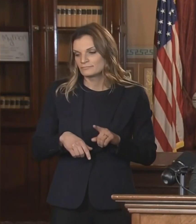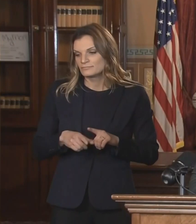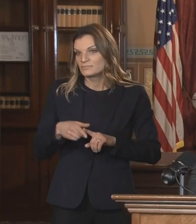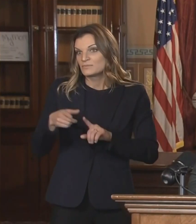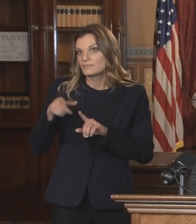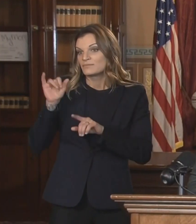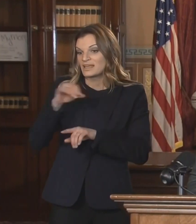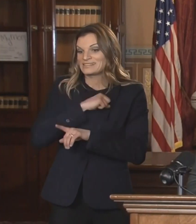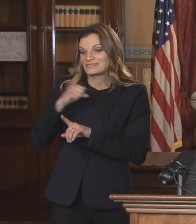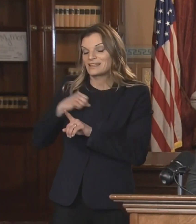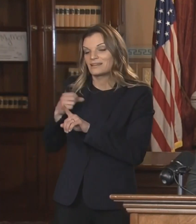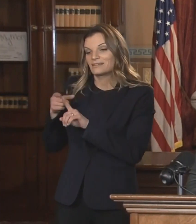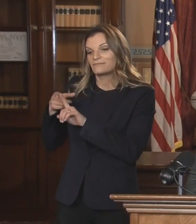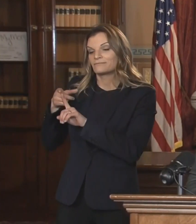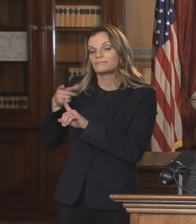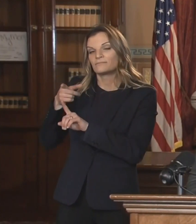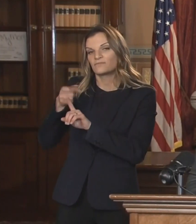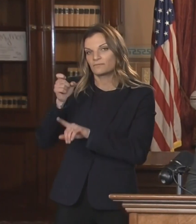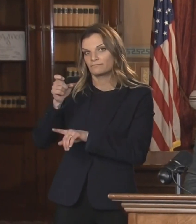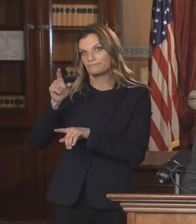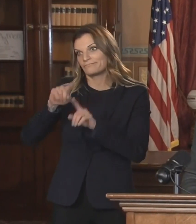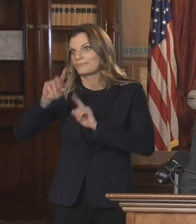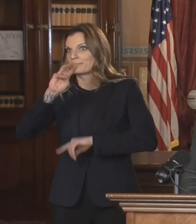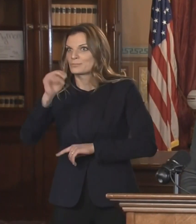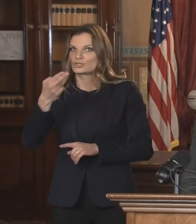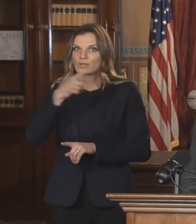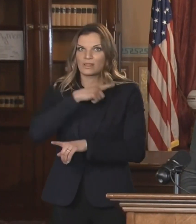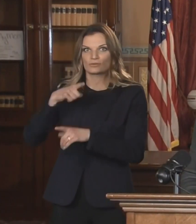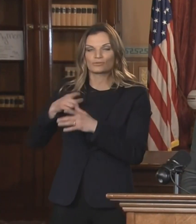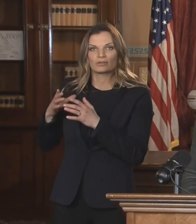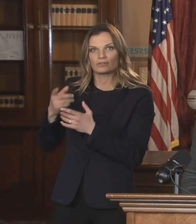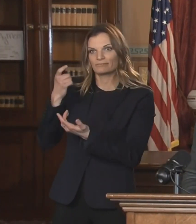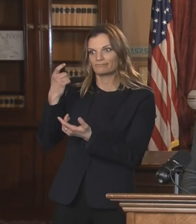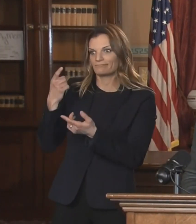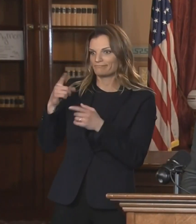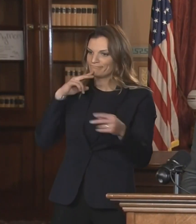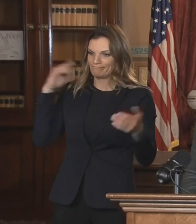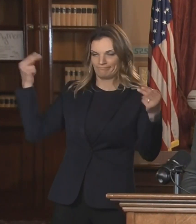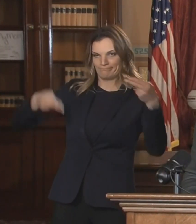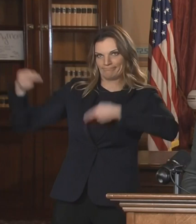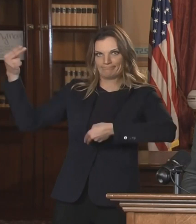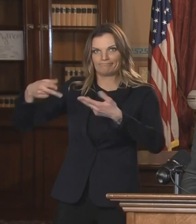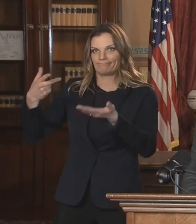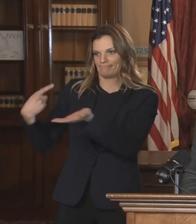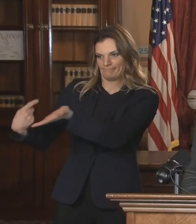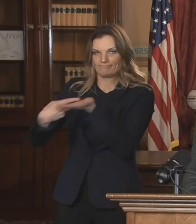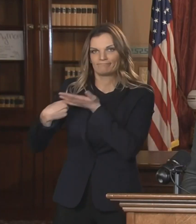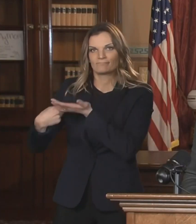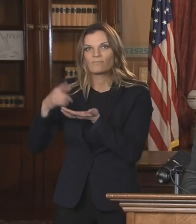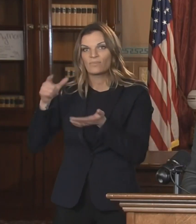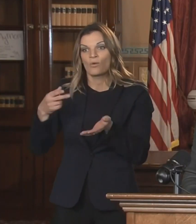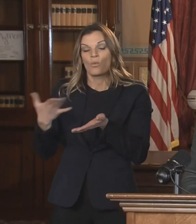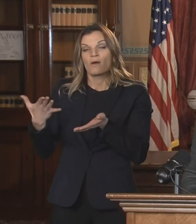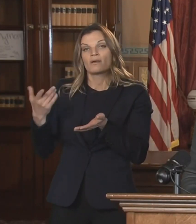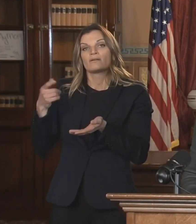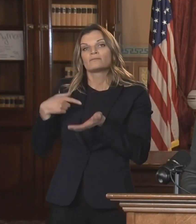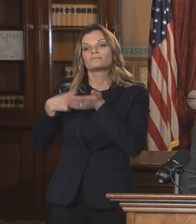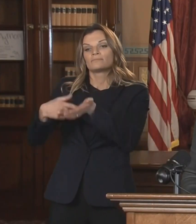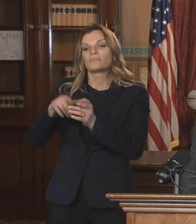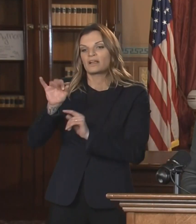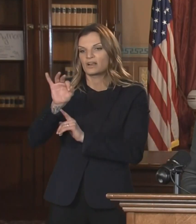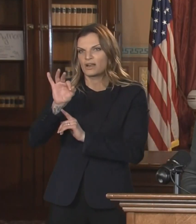Senate and the House, including some Michigan legislators in the problem solvers caucus introduced a $900 billion